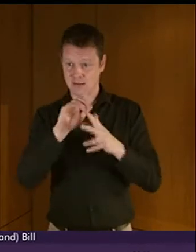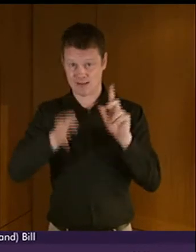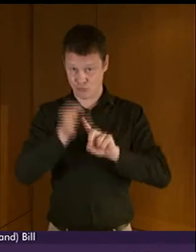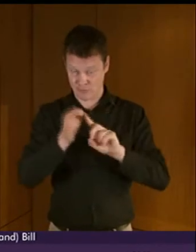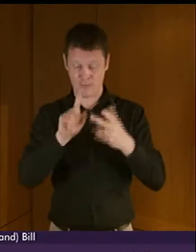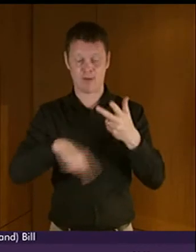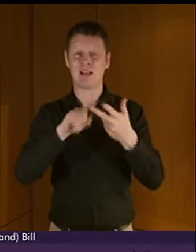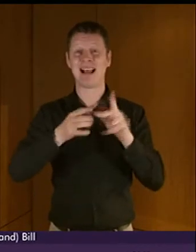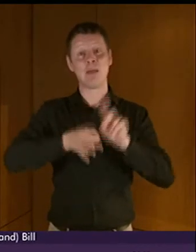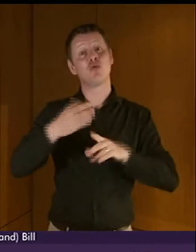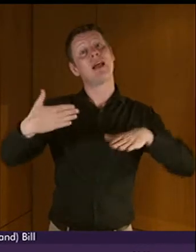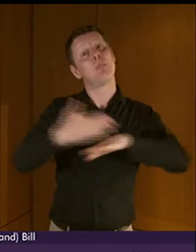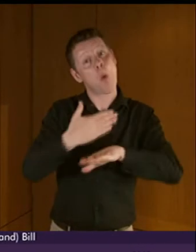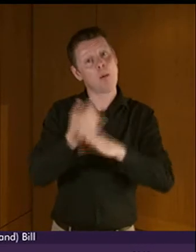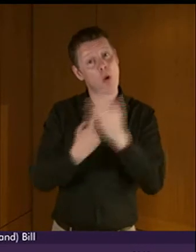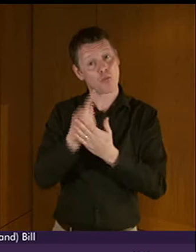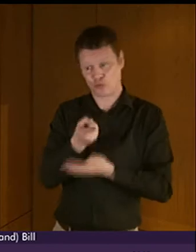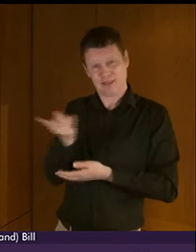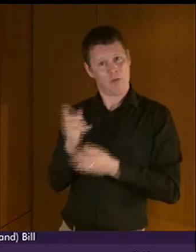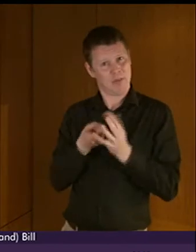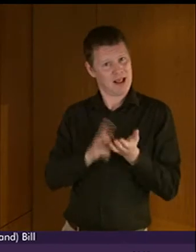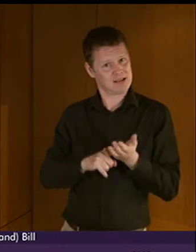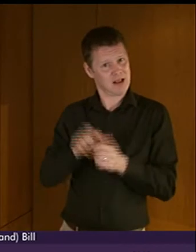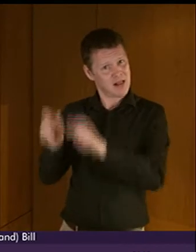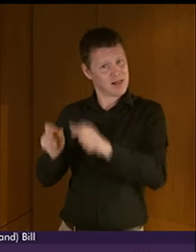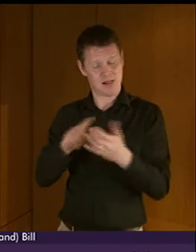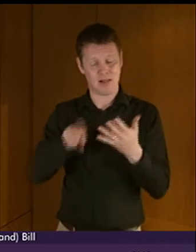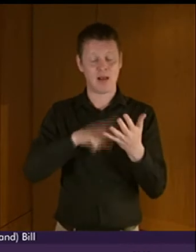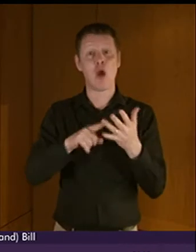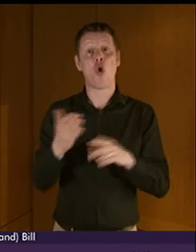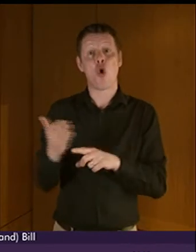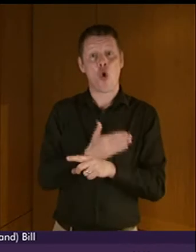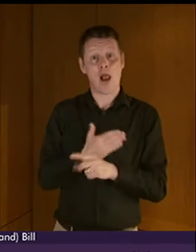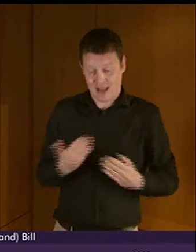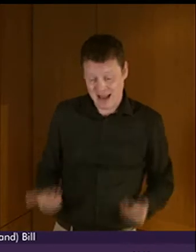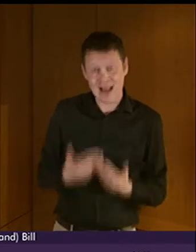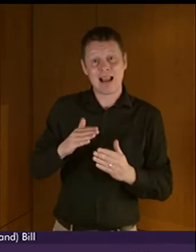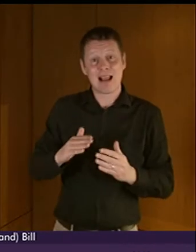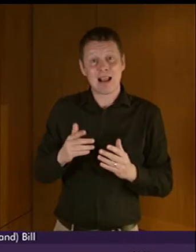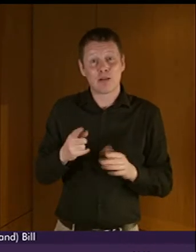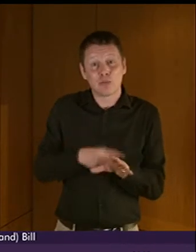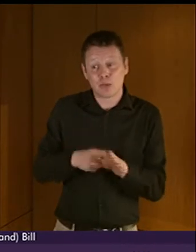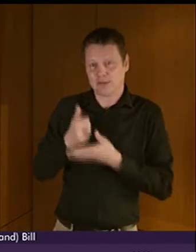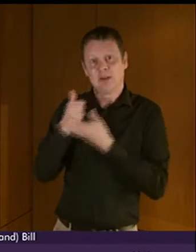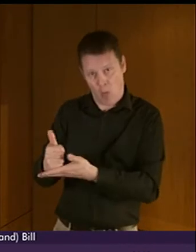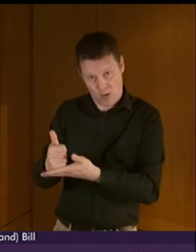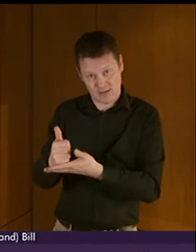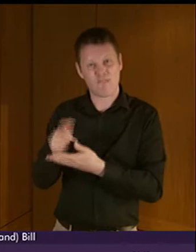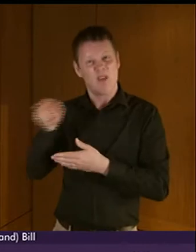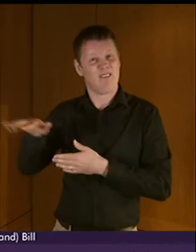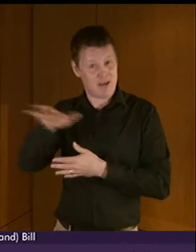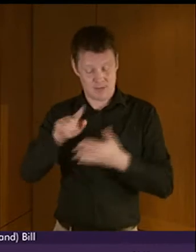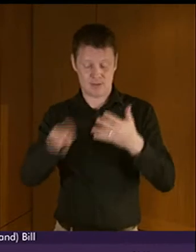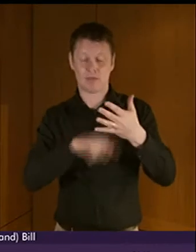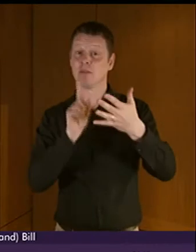employment opportunities for BSL users. Providing early-year support for deaf children and their families. Enabling the inclusion